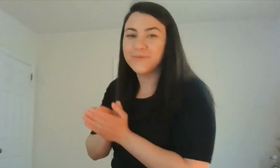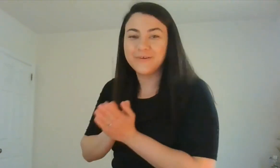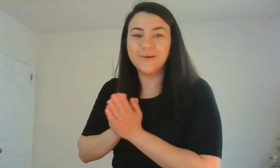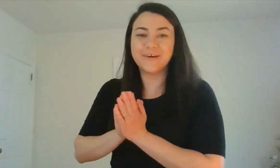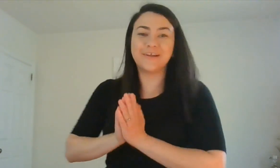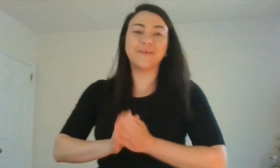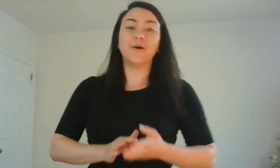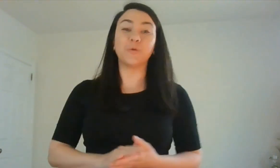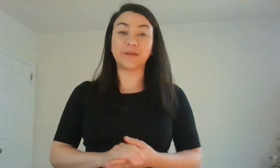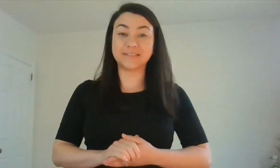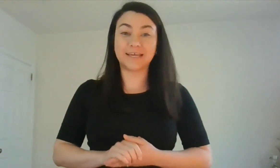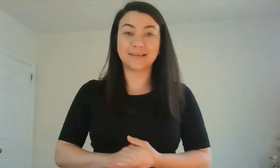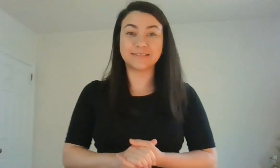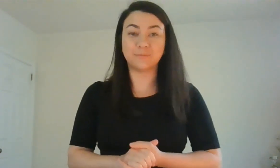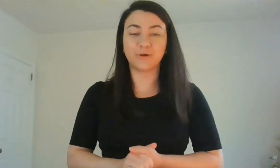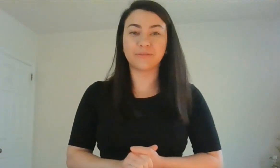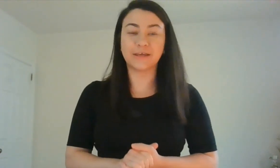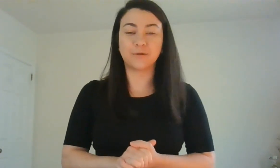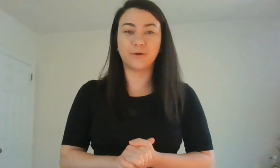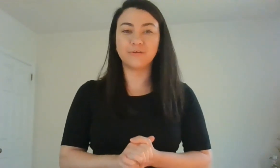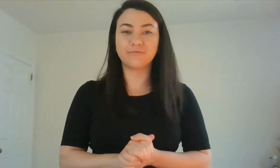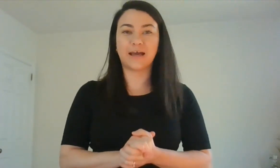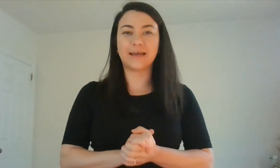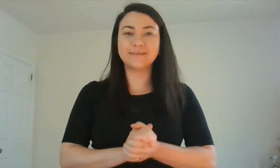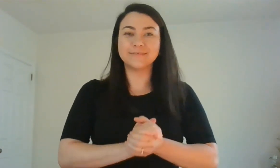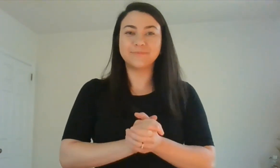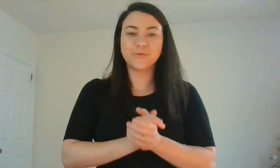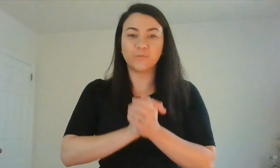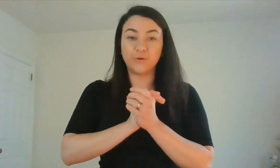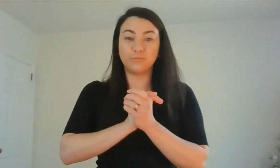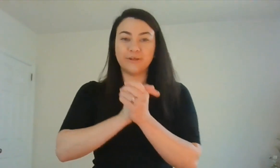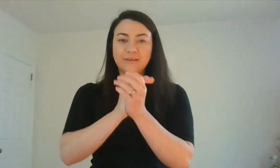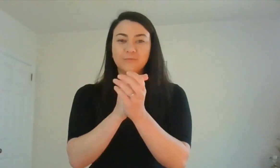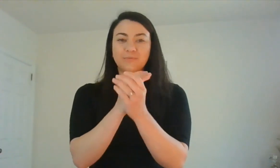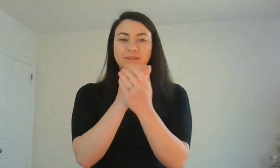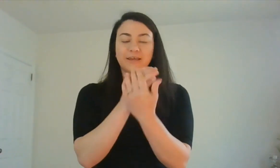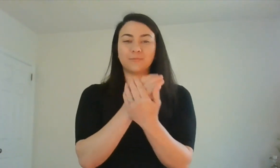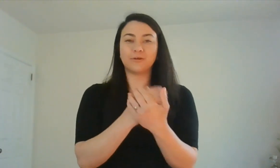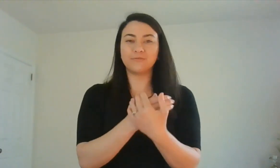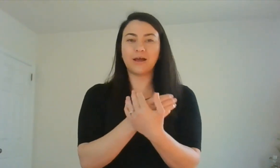Good. We can take a deep breath like a butterfly. Will you breathe in with me like a butterfly?